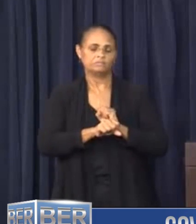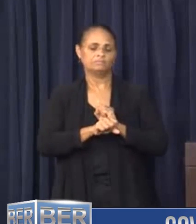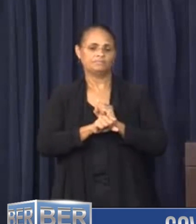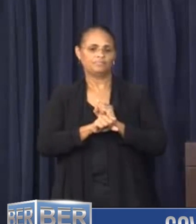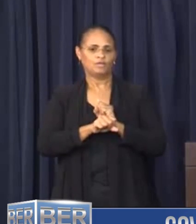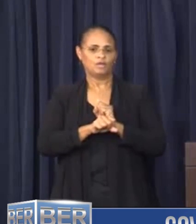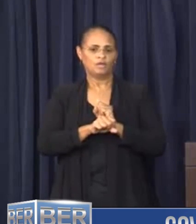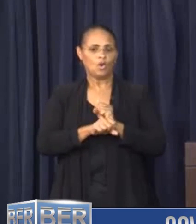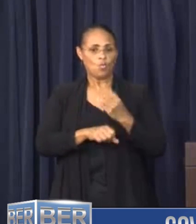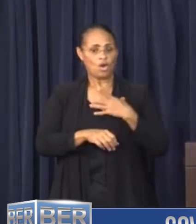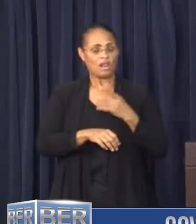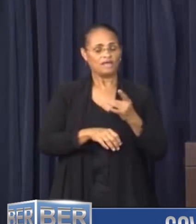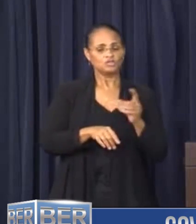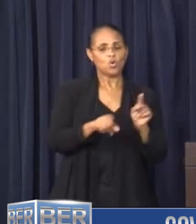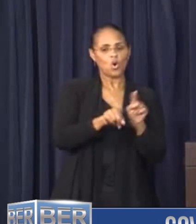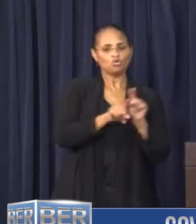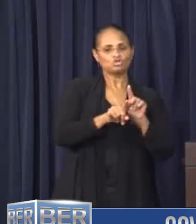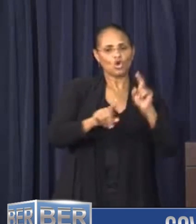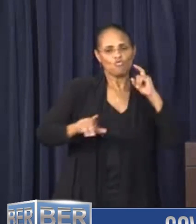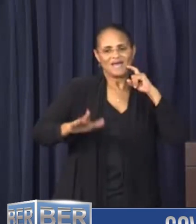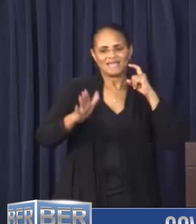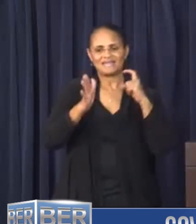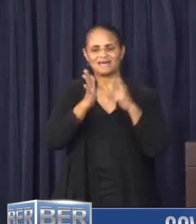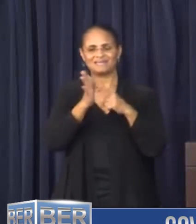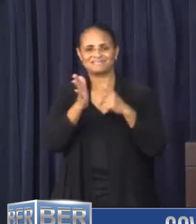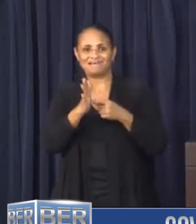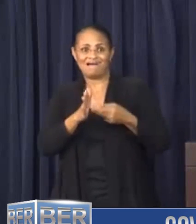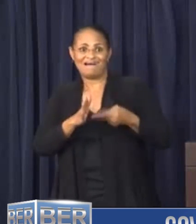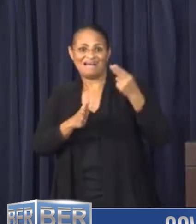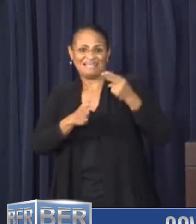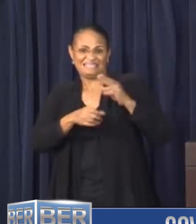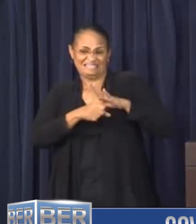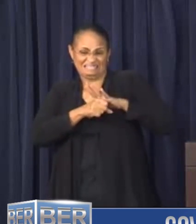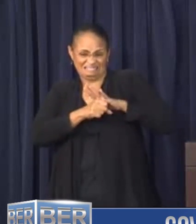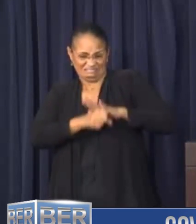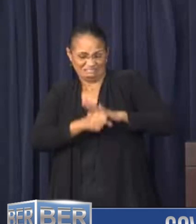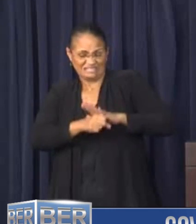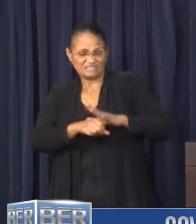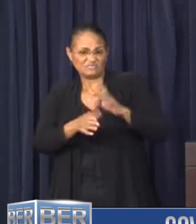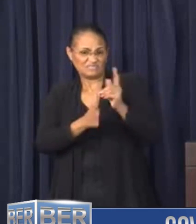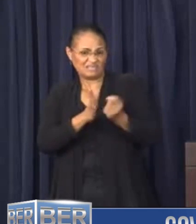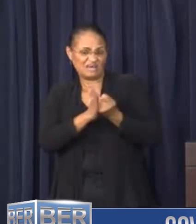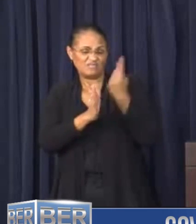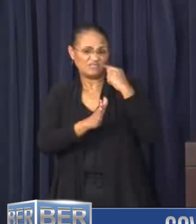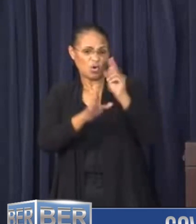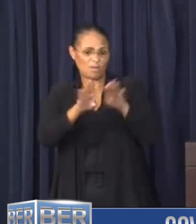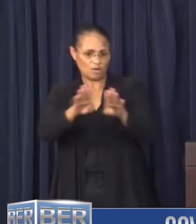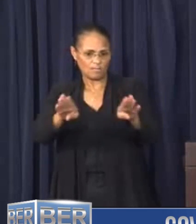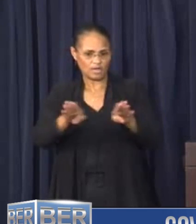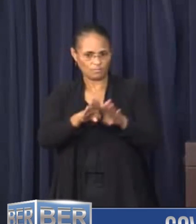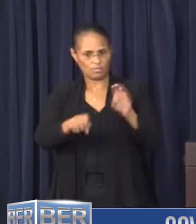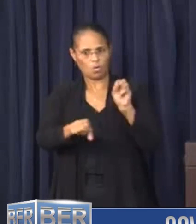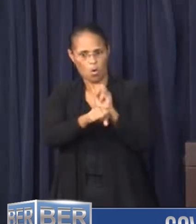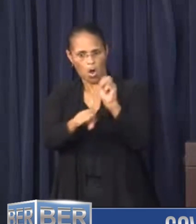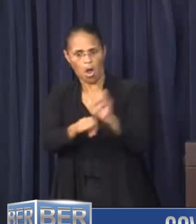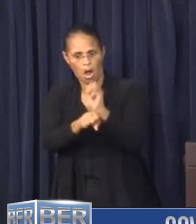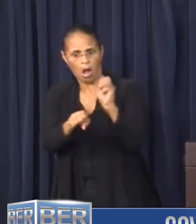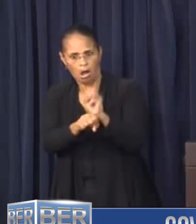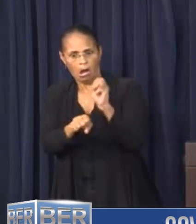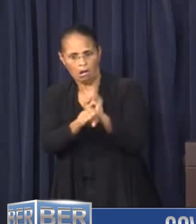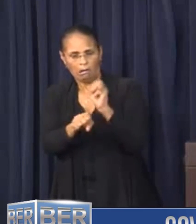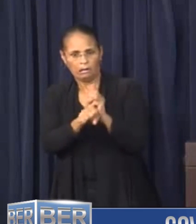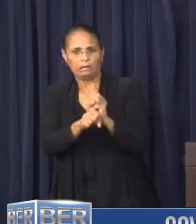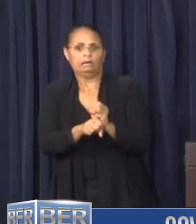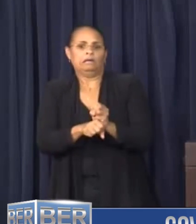We would like to also recognize the highly stressful time that this has been for Bermuda. We have been operating at high levels of